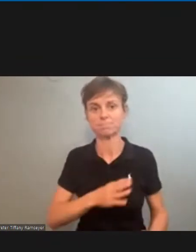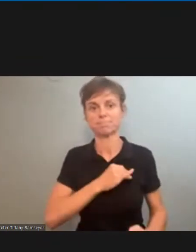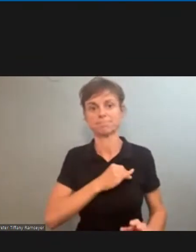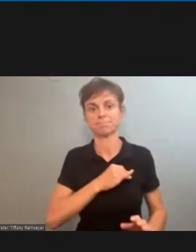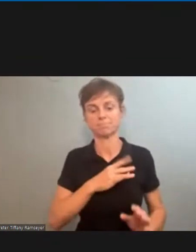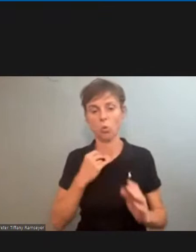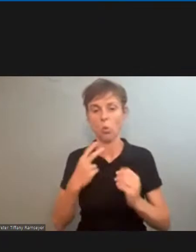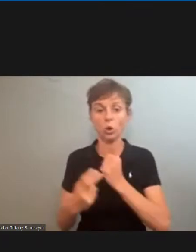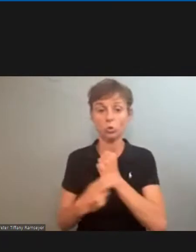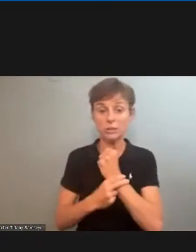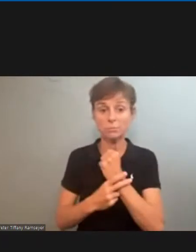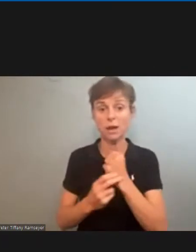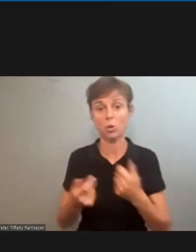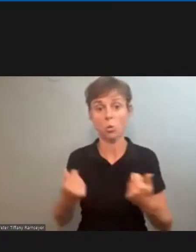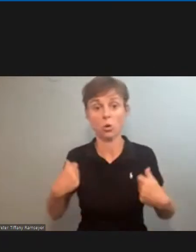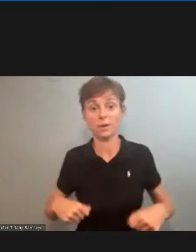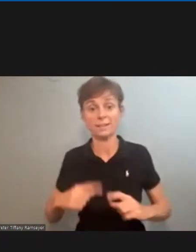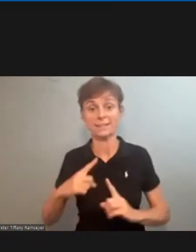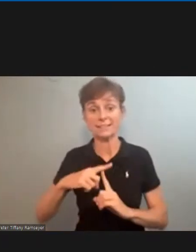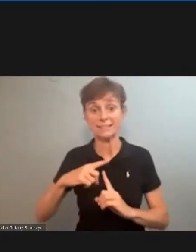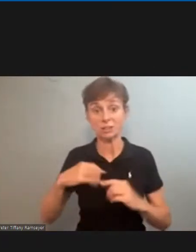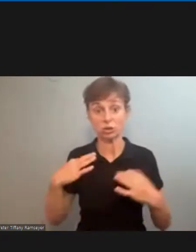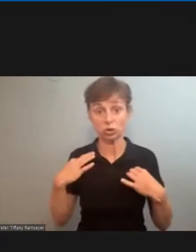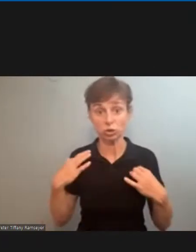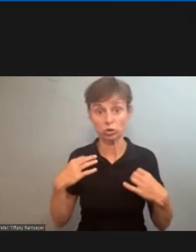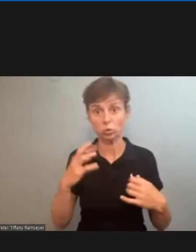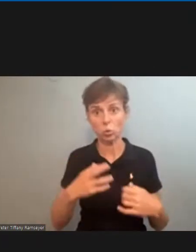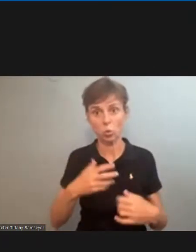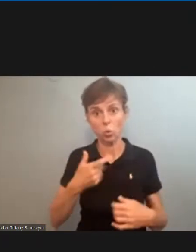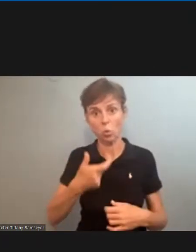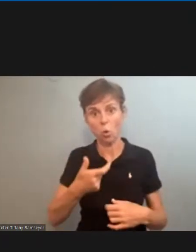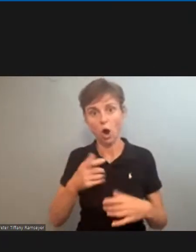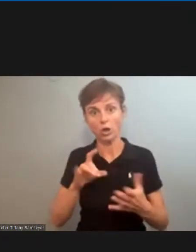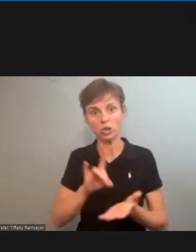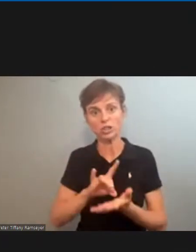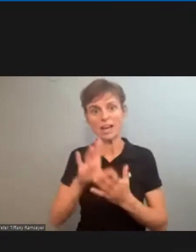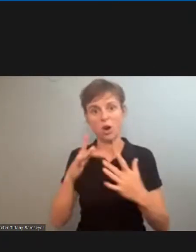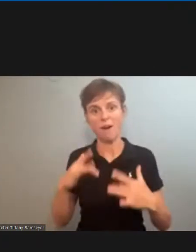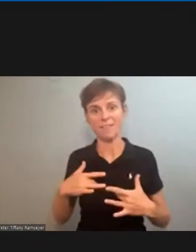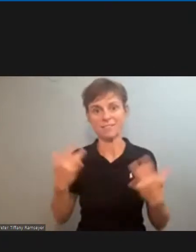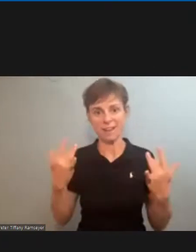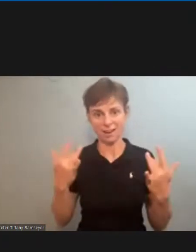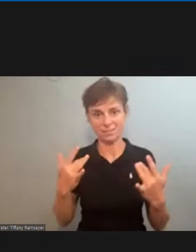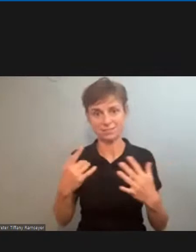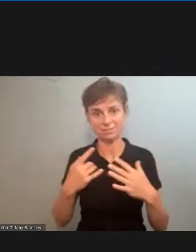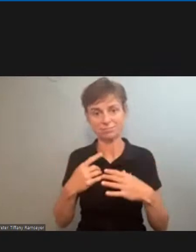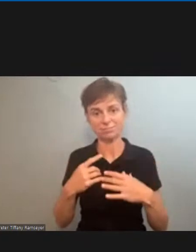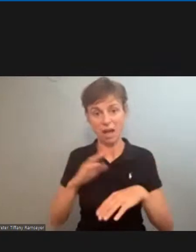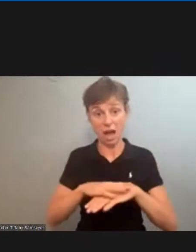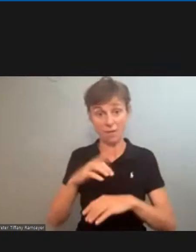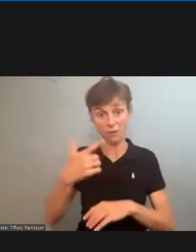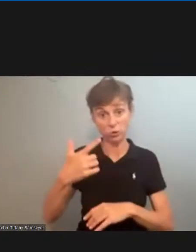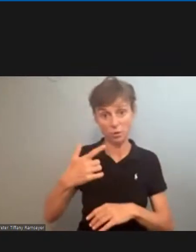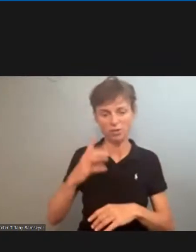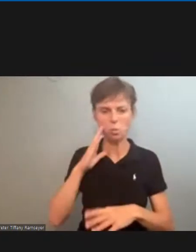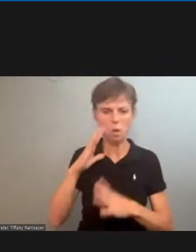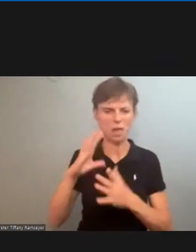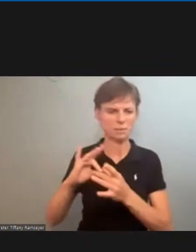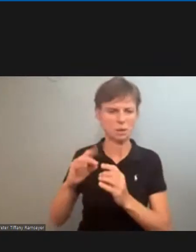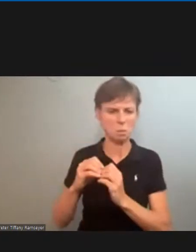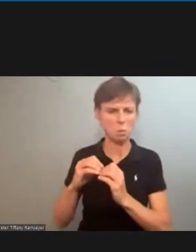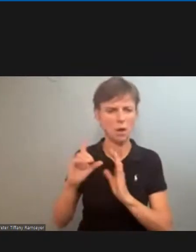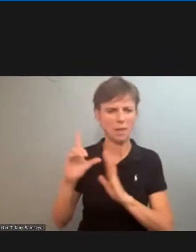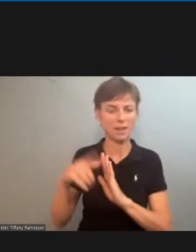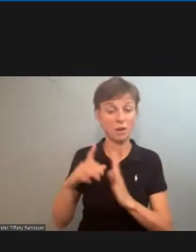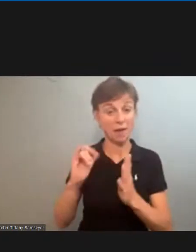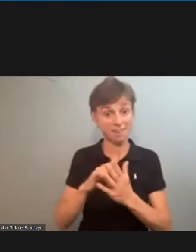we ask people to tune in on a kickoff on the 21st and you'll hear more about that later that's sending a message of